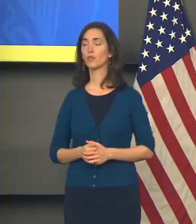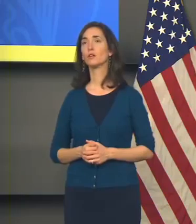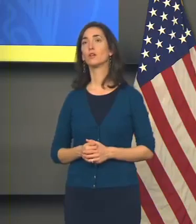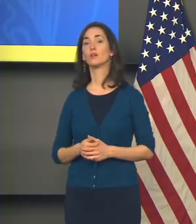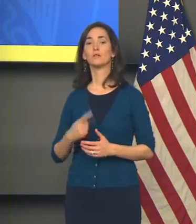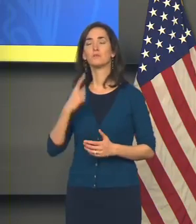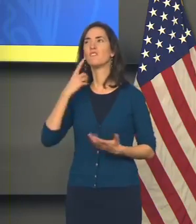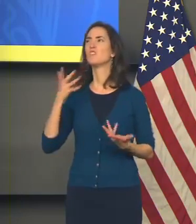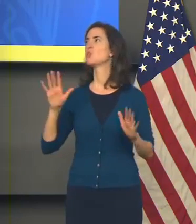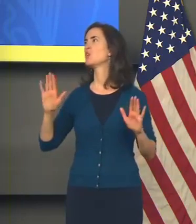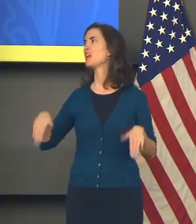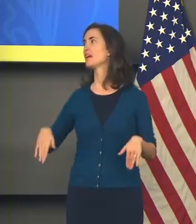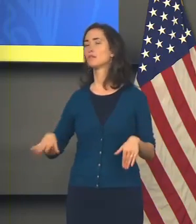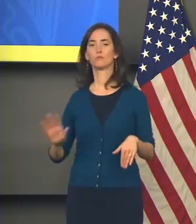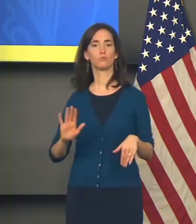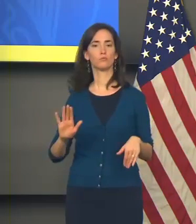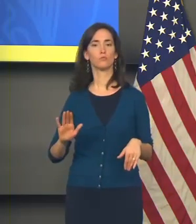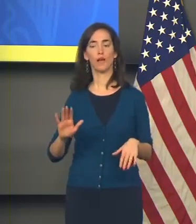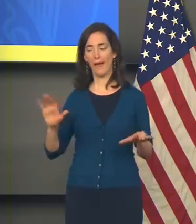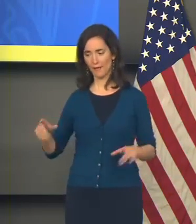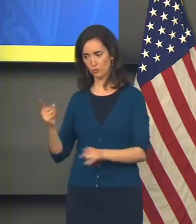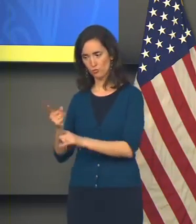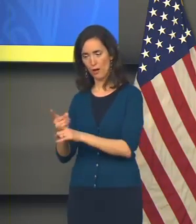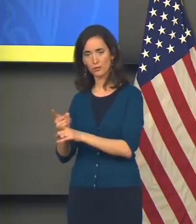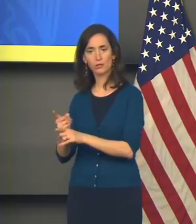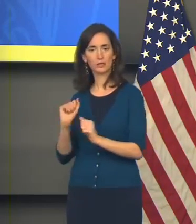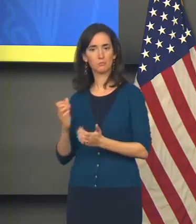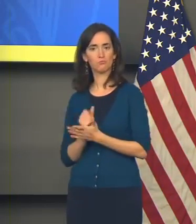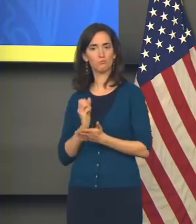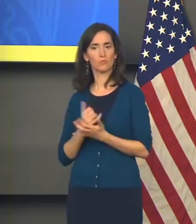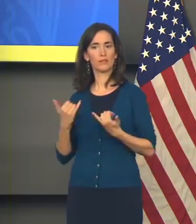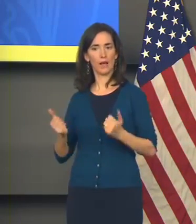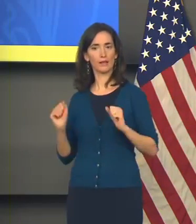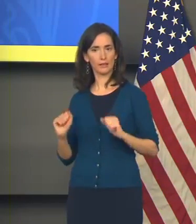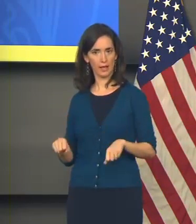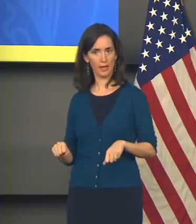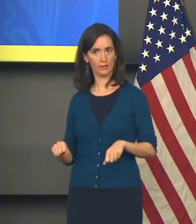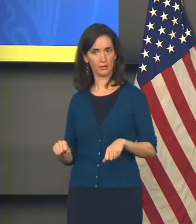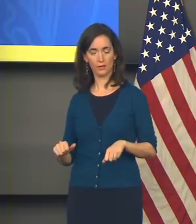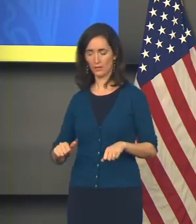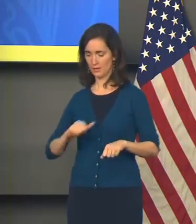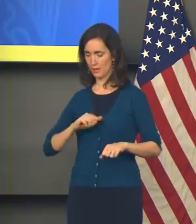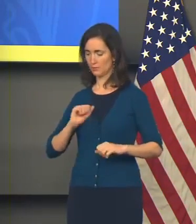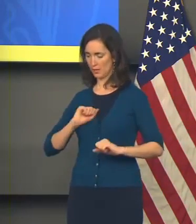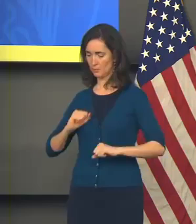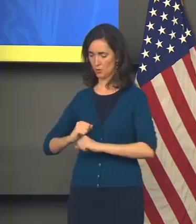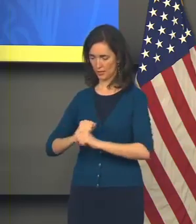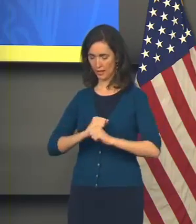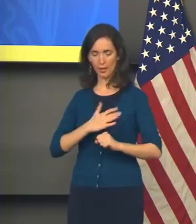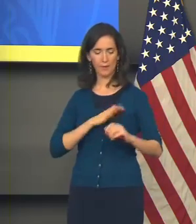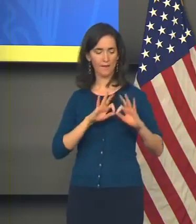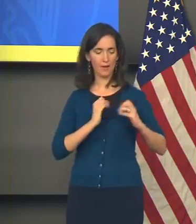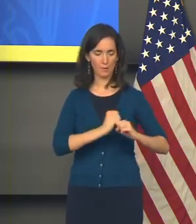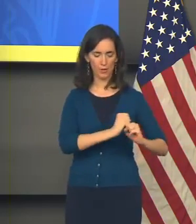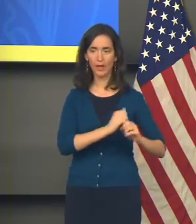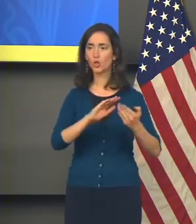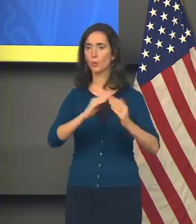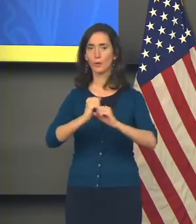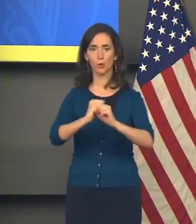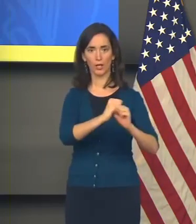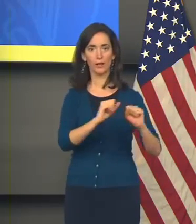to do the right thing to confer this protection upon yourself and your family and your community